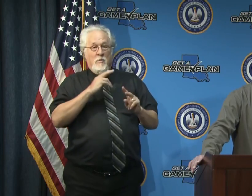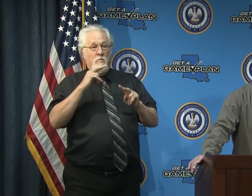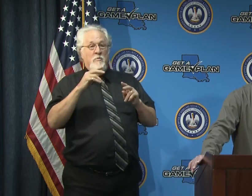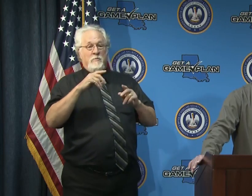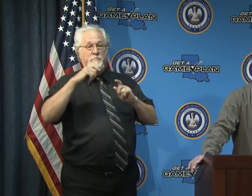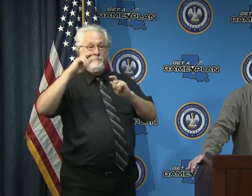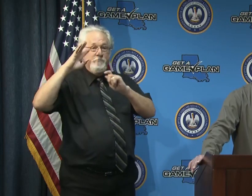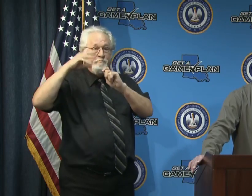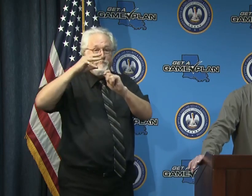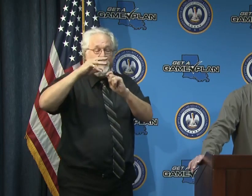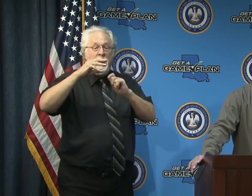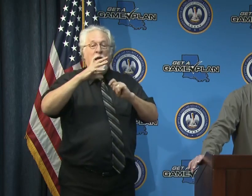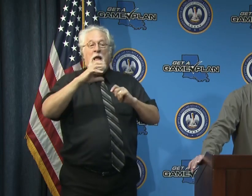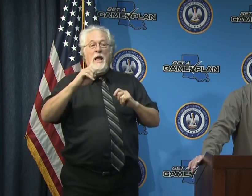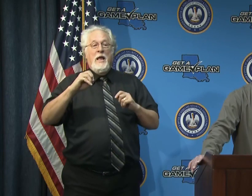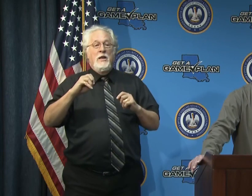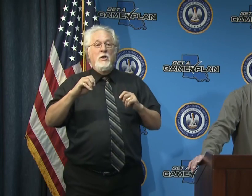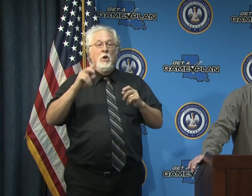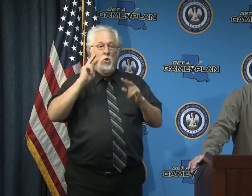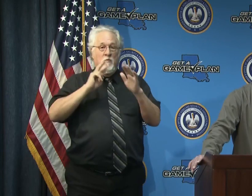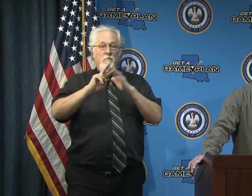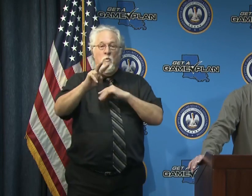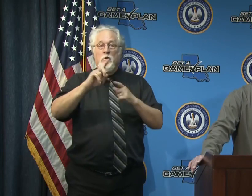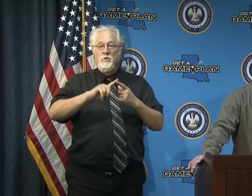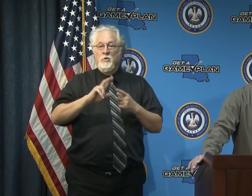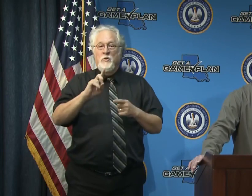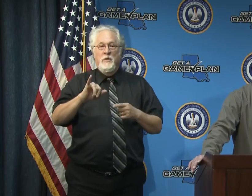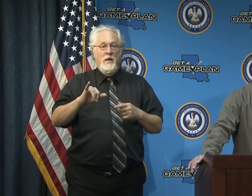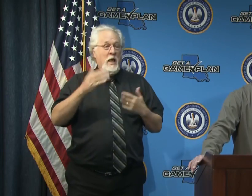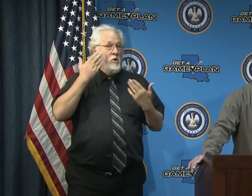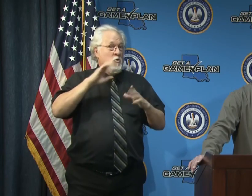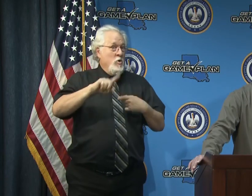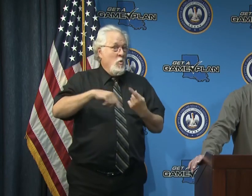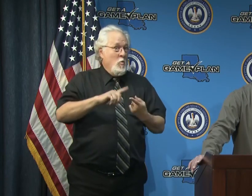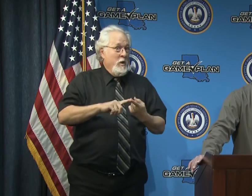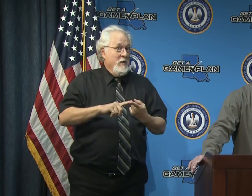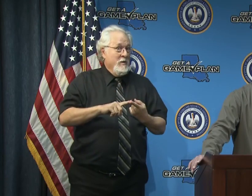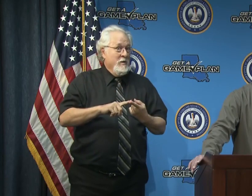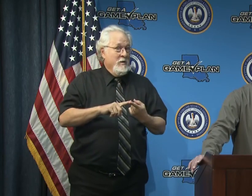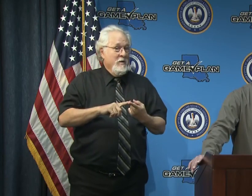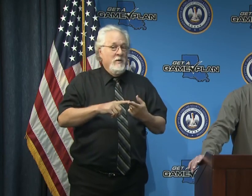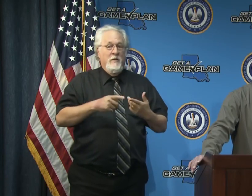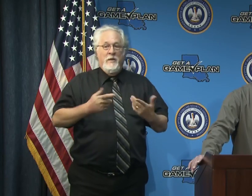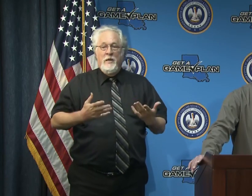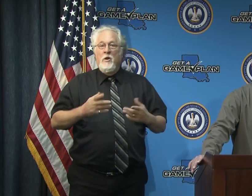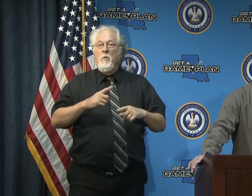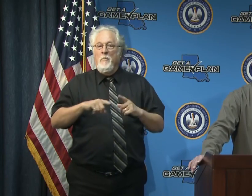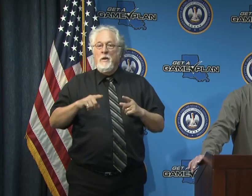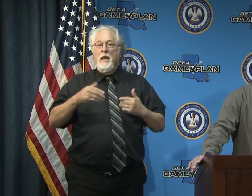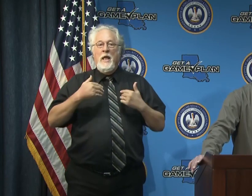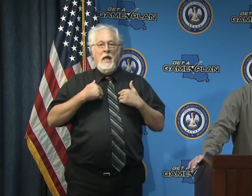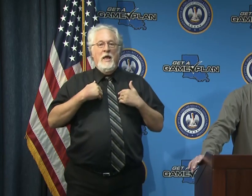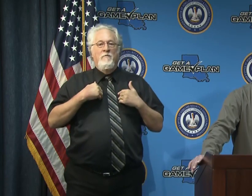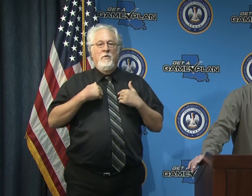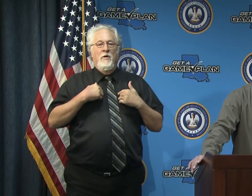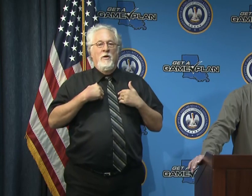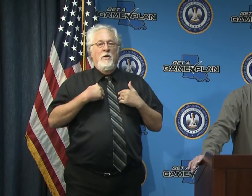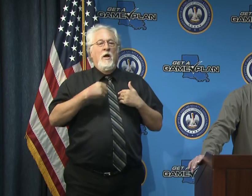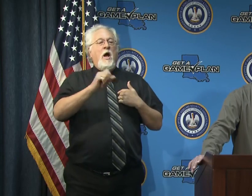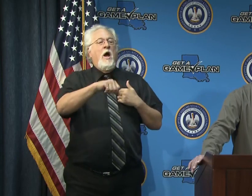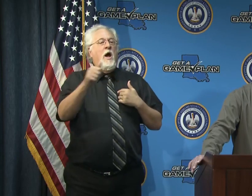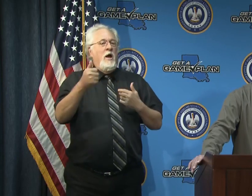and i would greatly look forward to the day don't know when it's going to be here uh when we have other uh